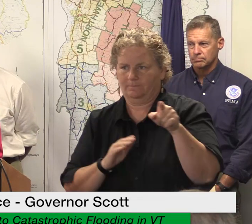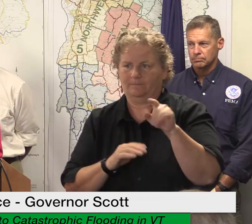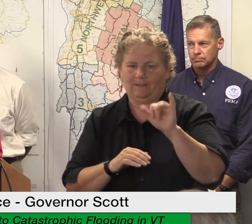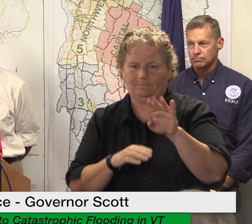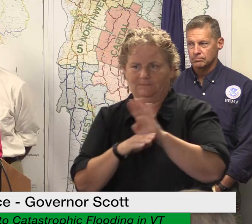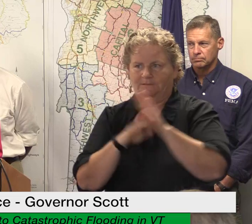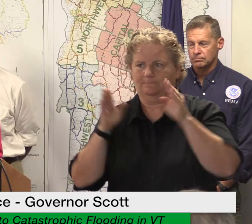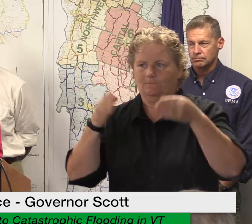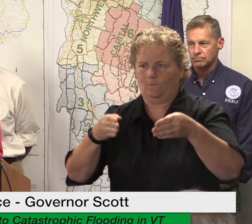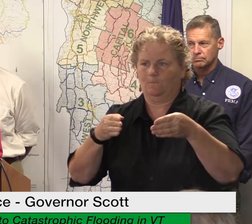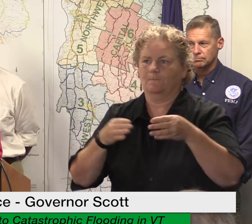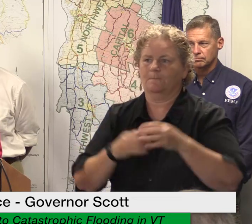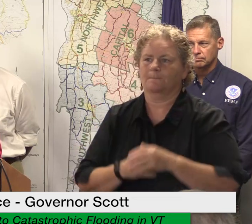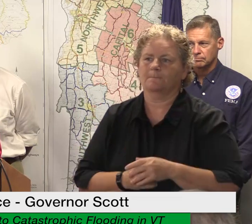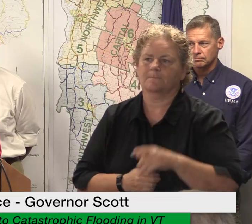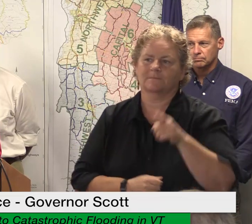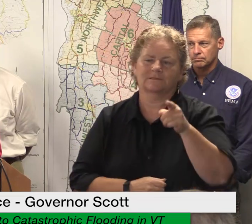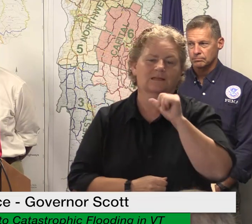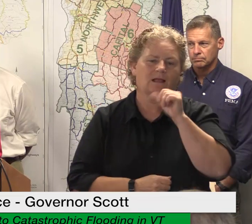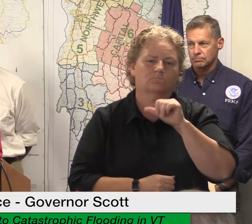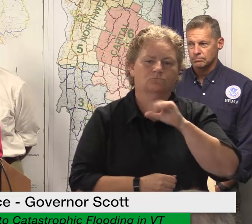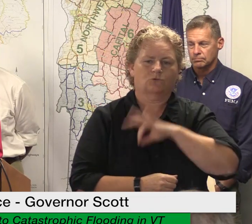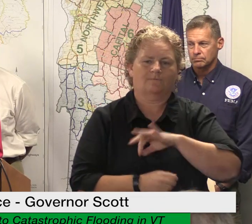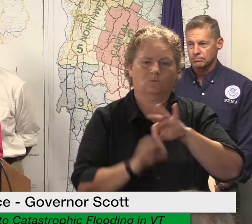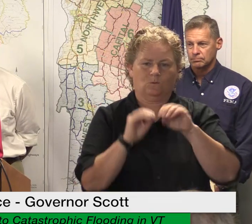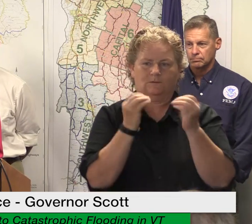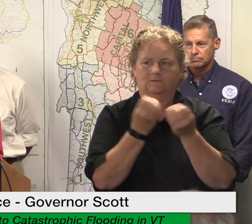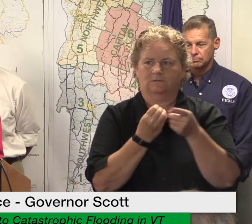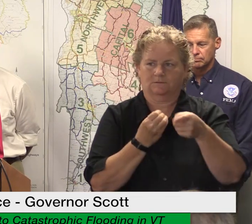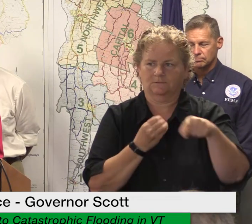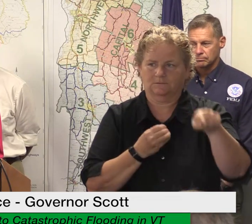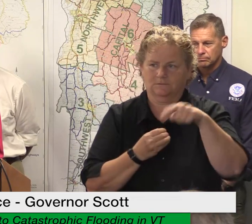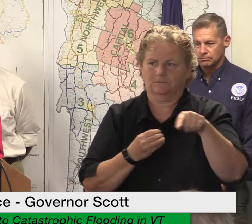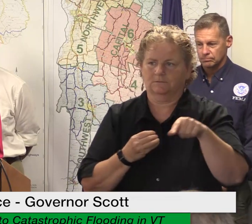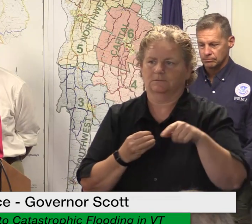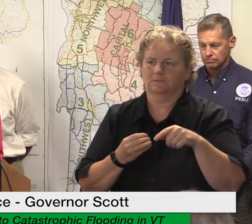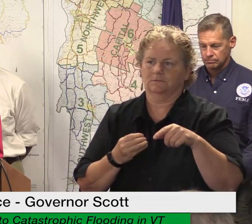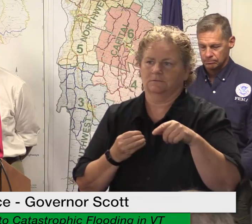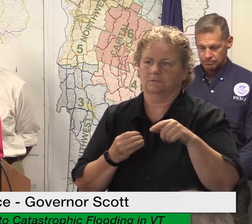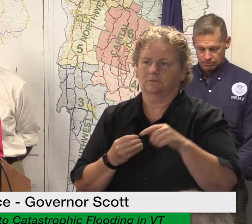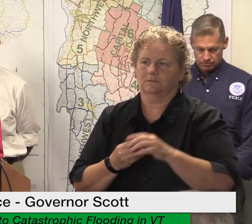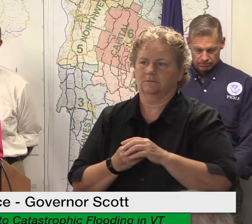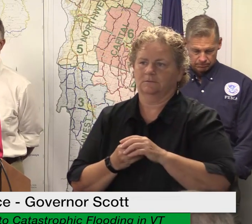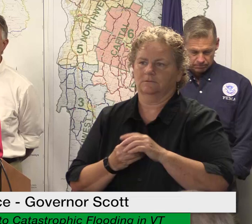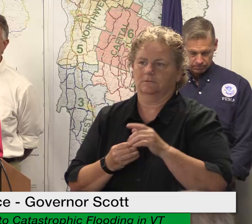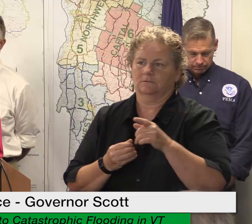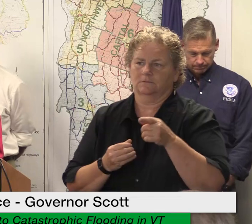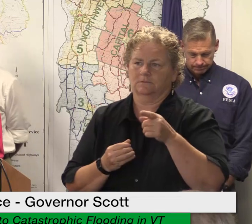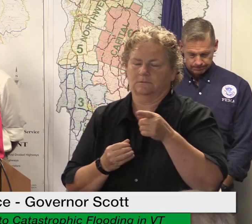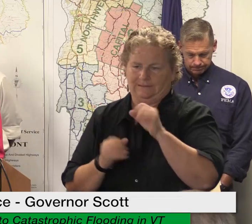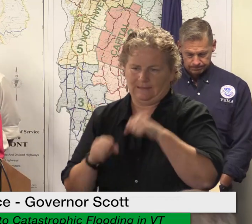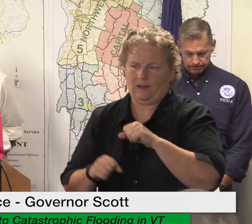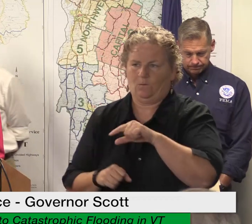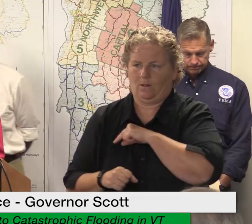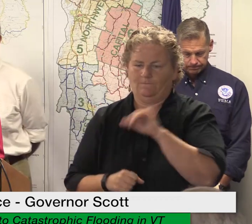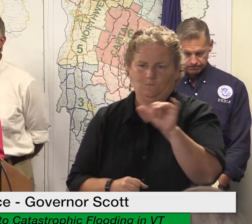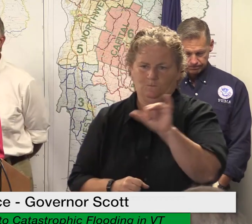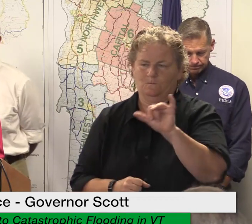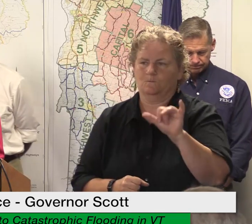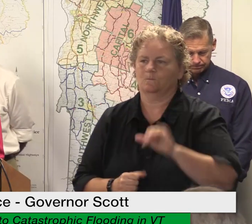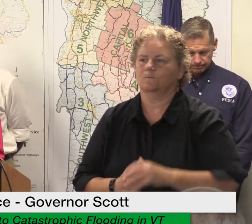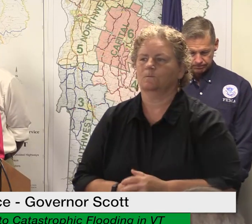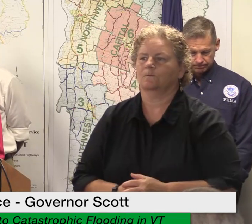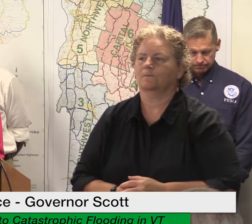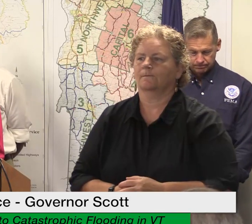who suffered physical damage due to the severe flooding in the form of grants the